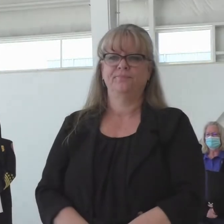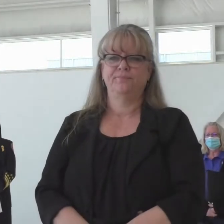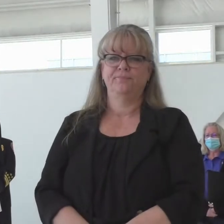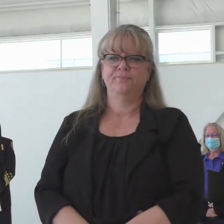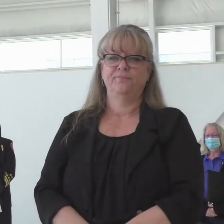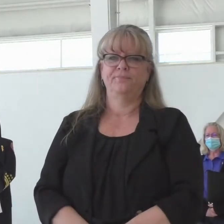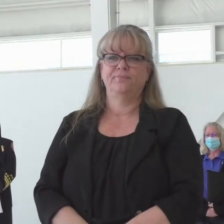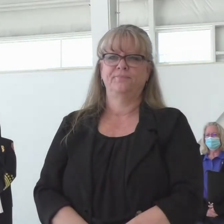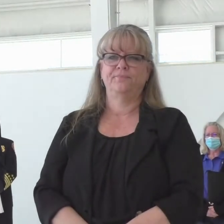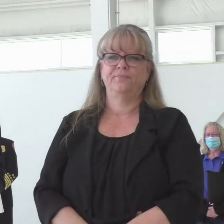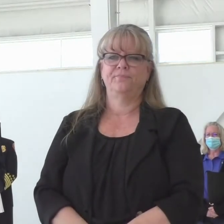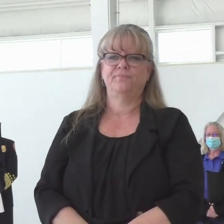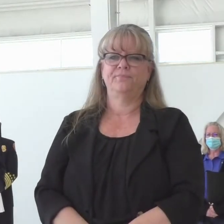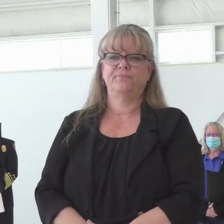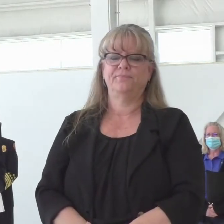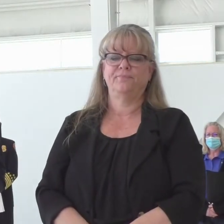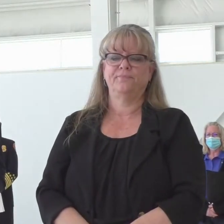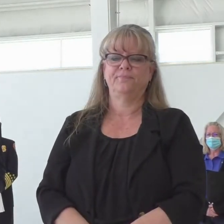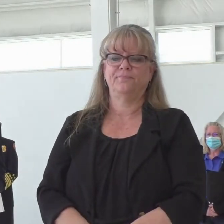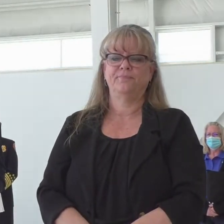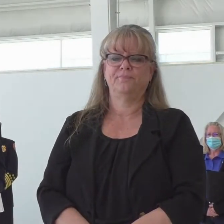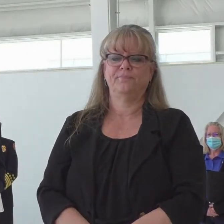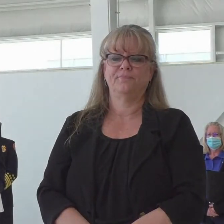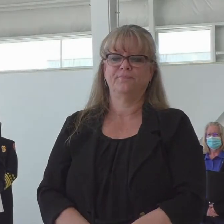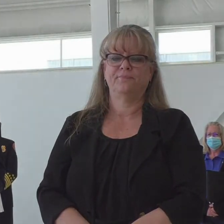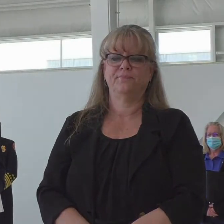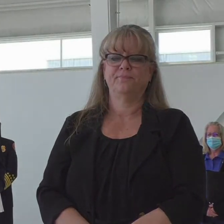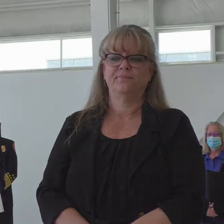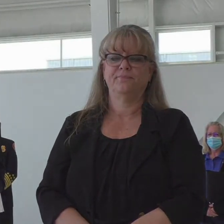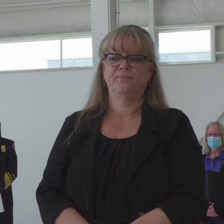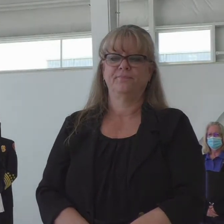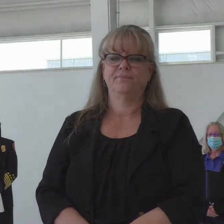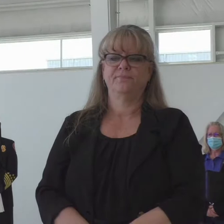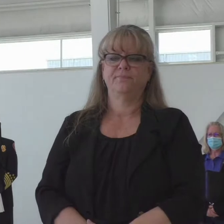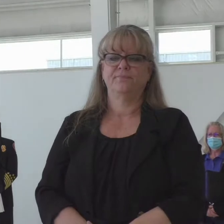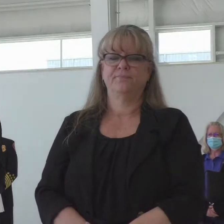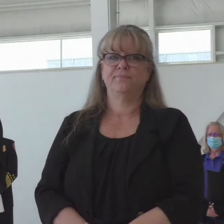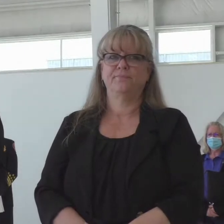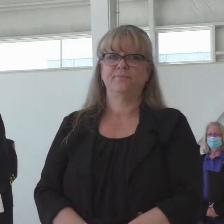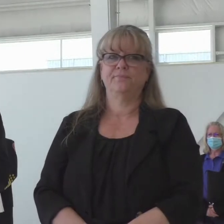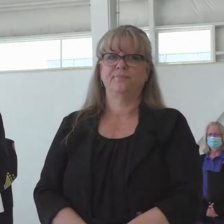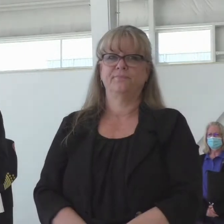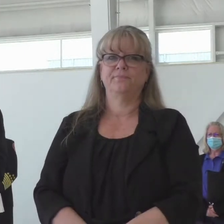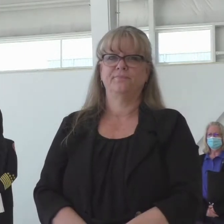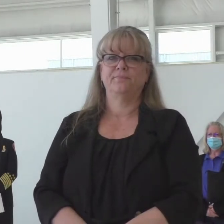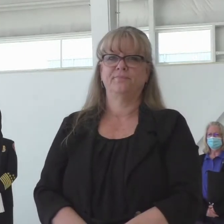capibilidad para responder pronto y decisivo.